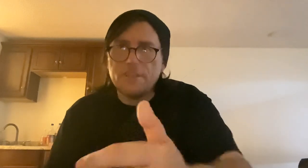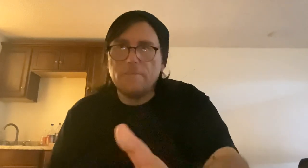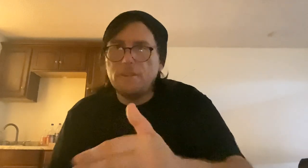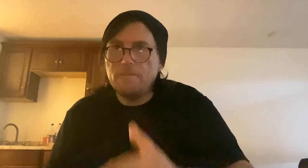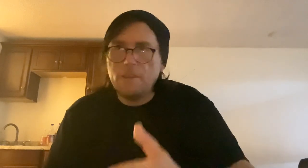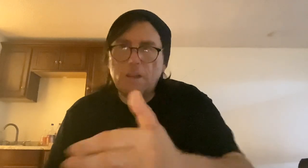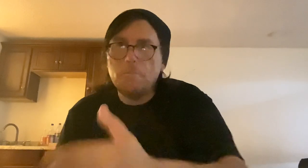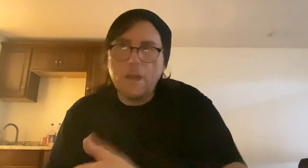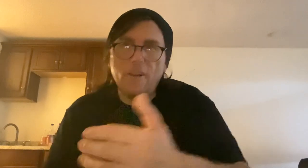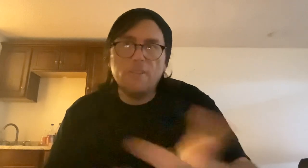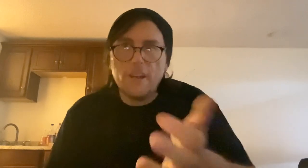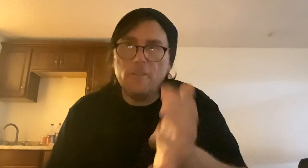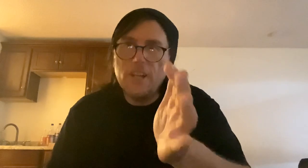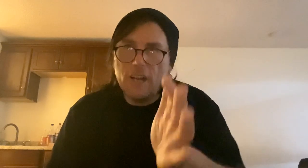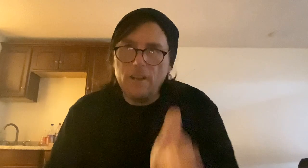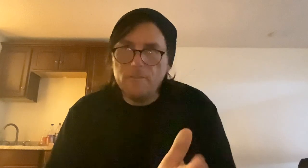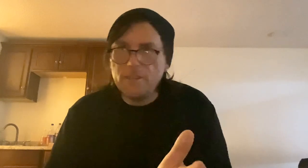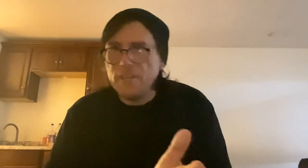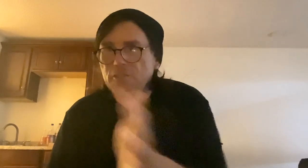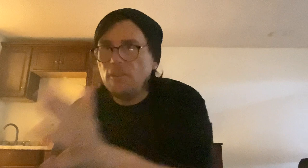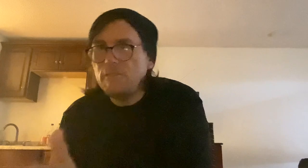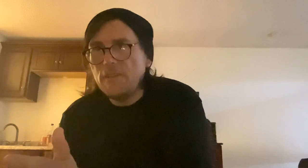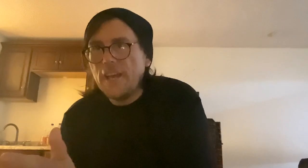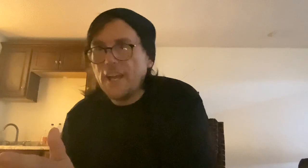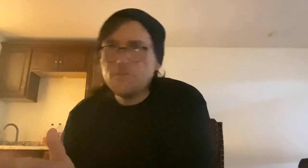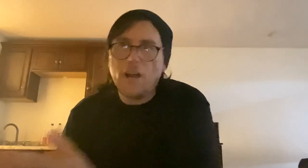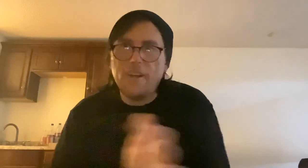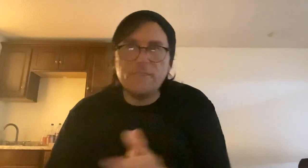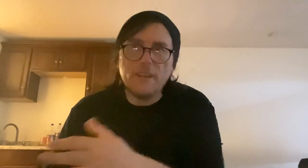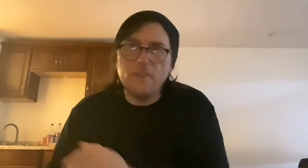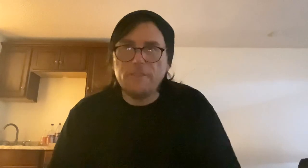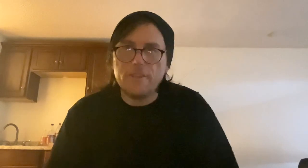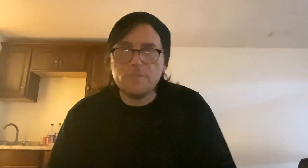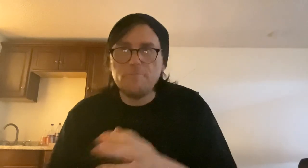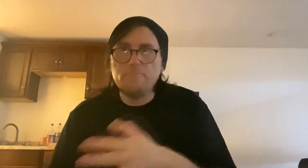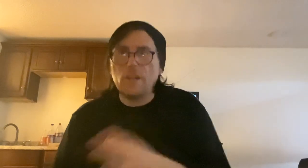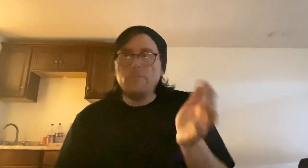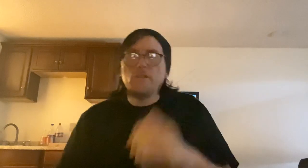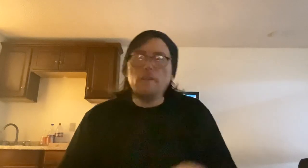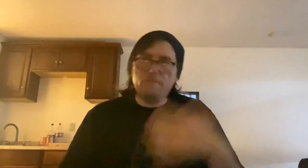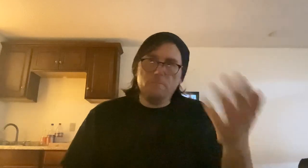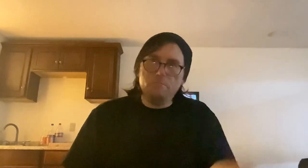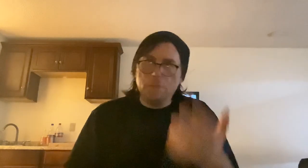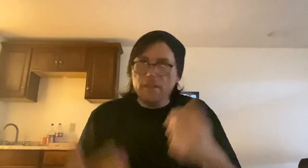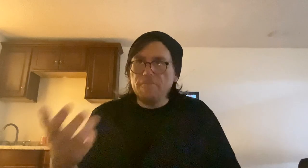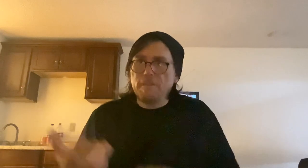of the female, male, you know, of an adult and child of each, you know, of male and female